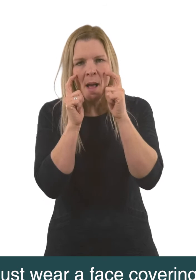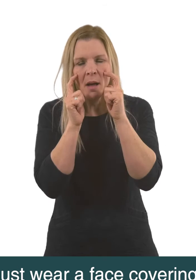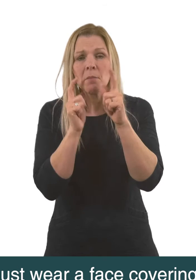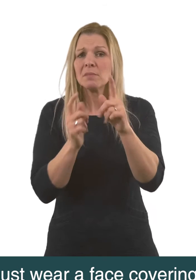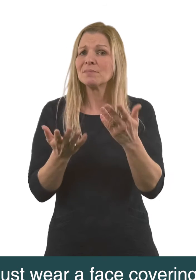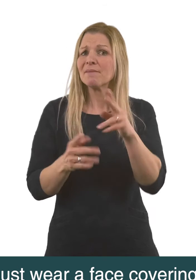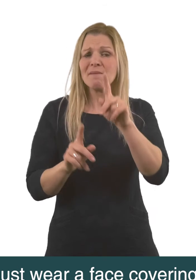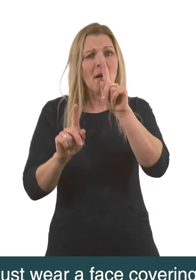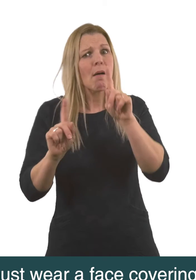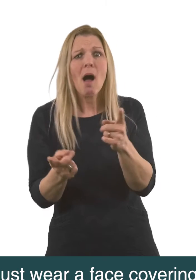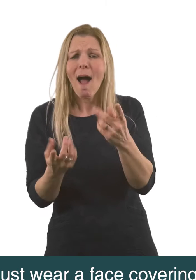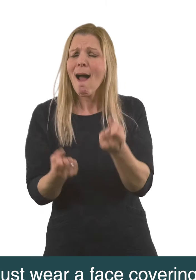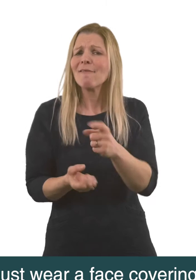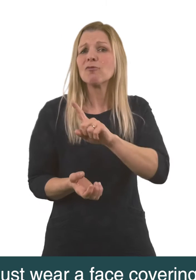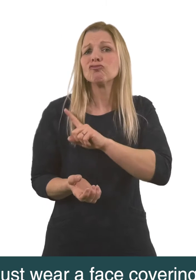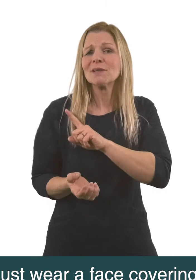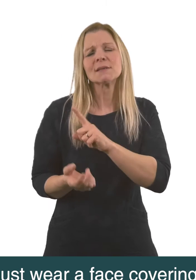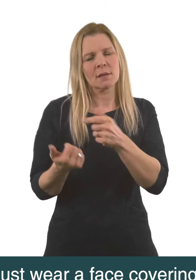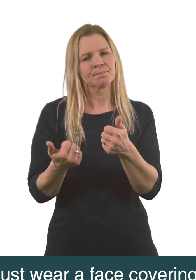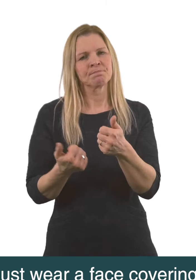covering at all times, unless you are subject to an exemption.